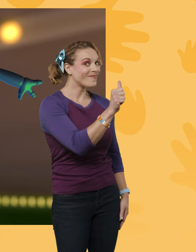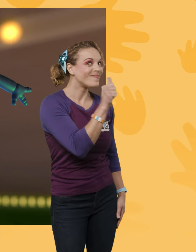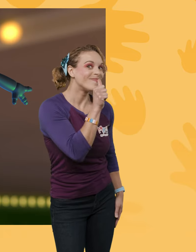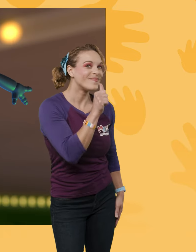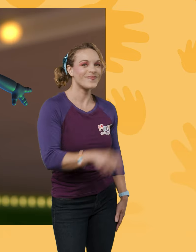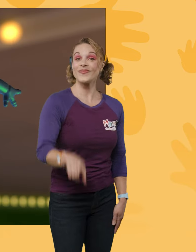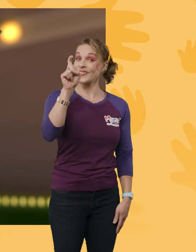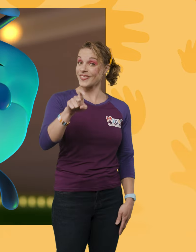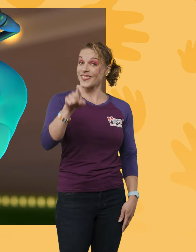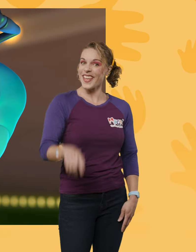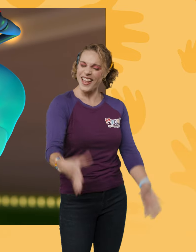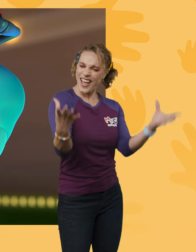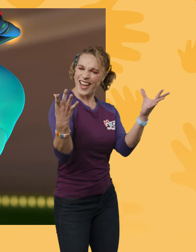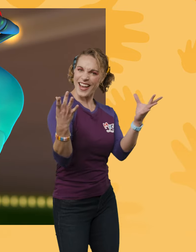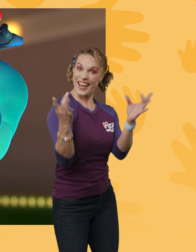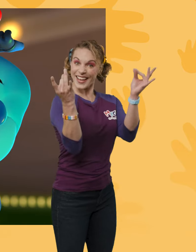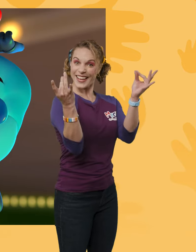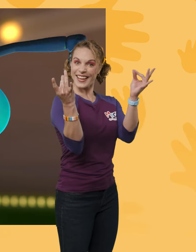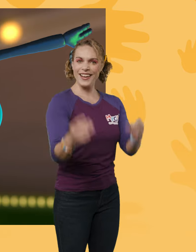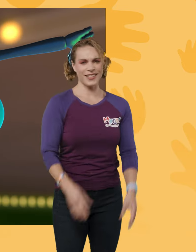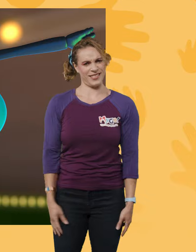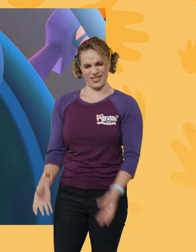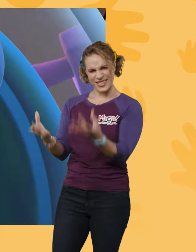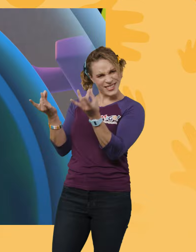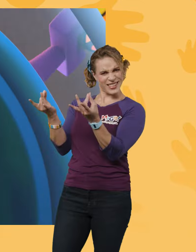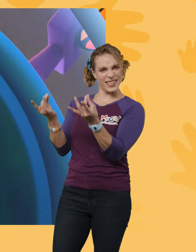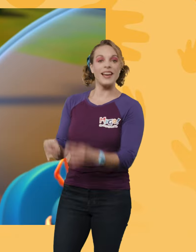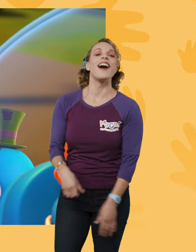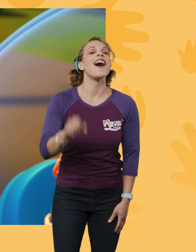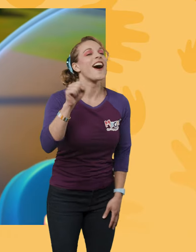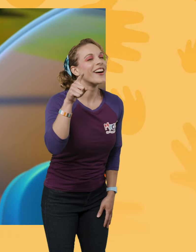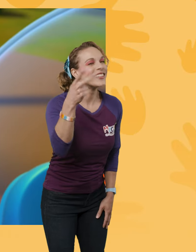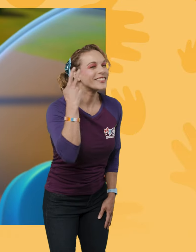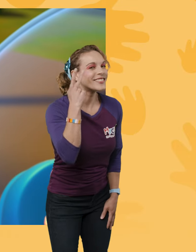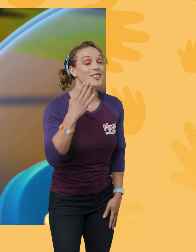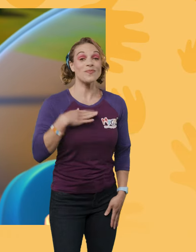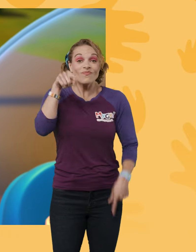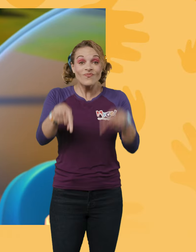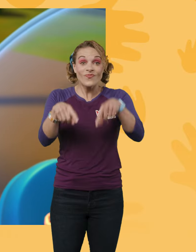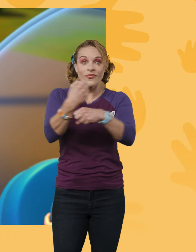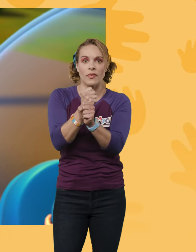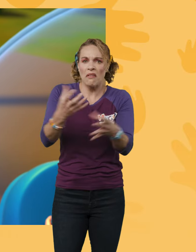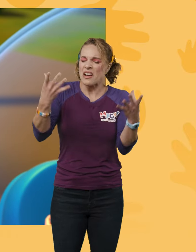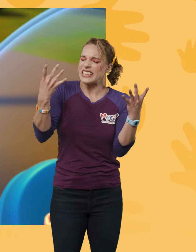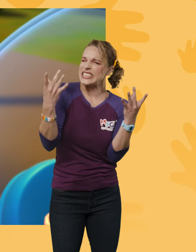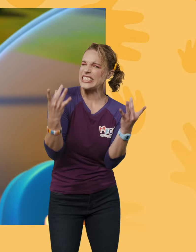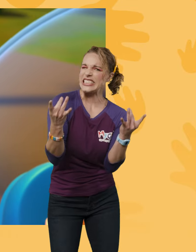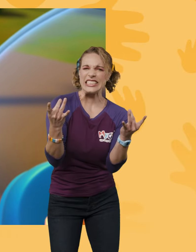the trick! You've got to stick! Stick? Mm-hmm! You see, my feet make a super